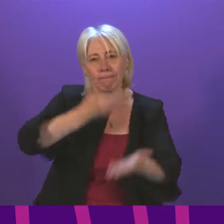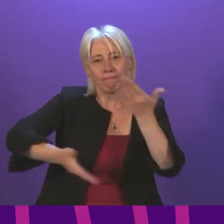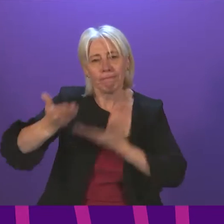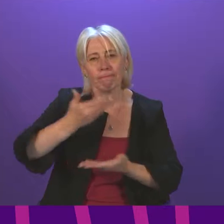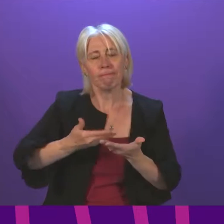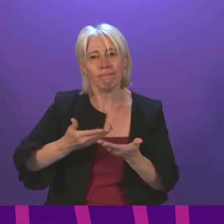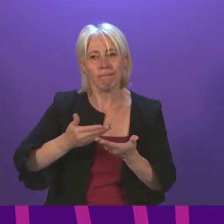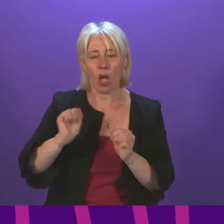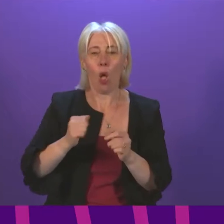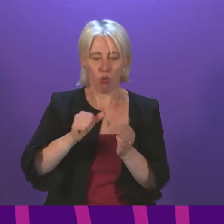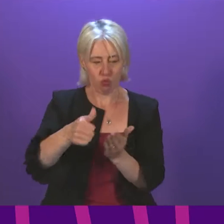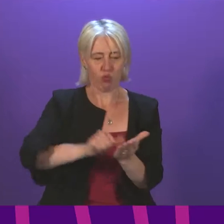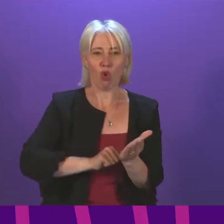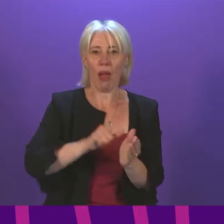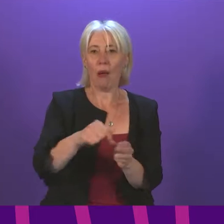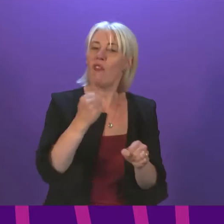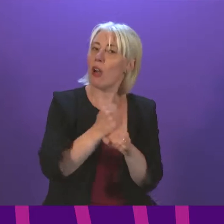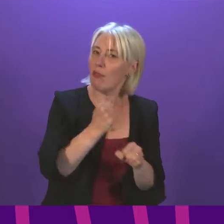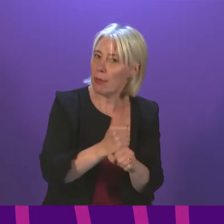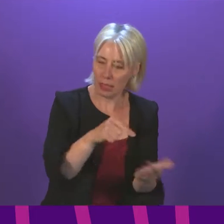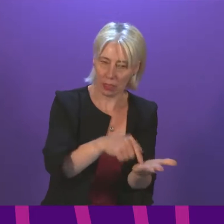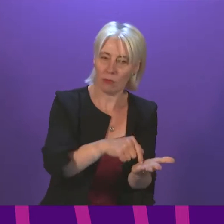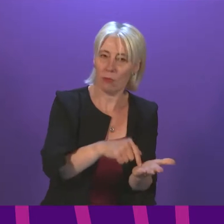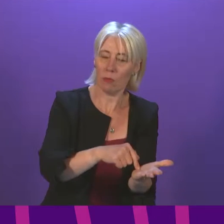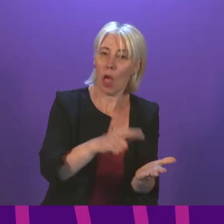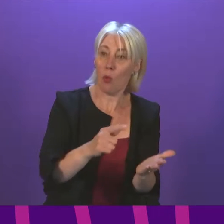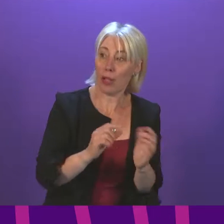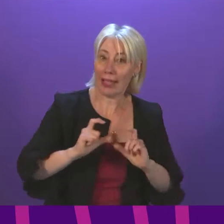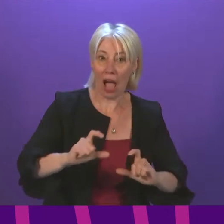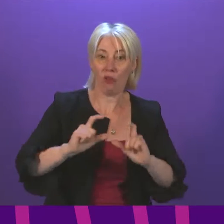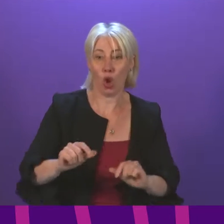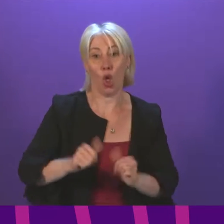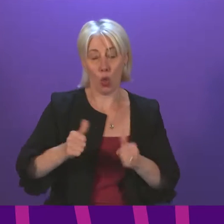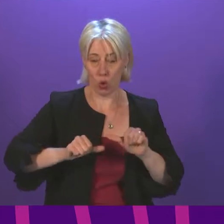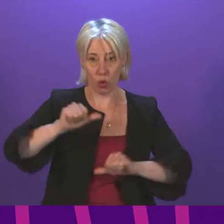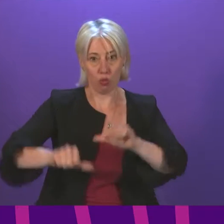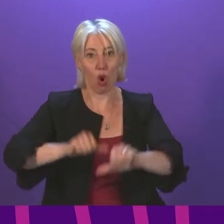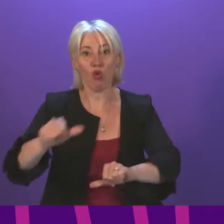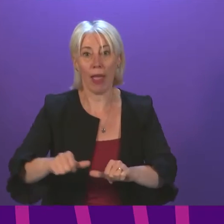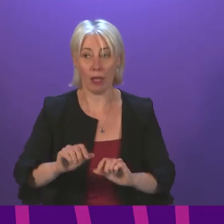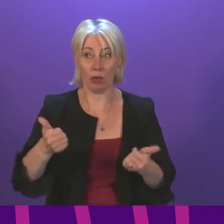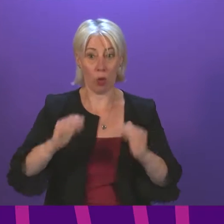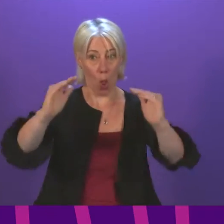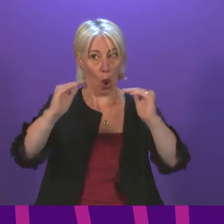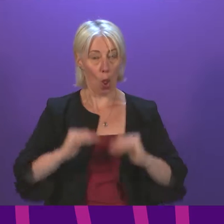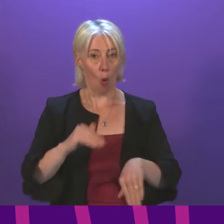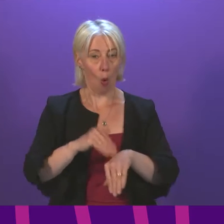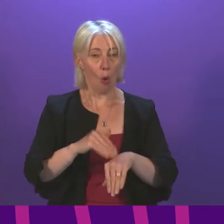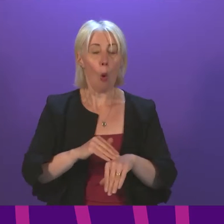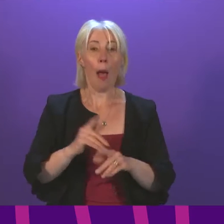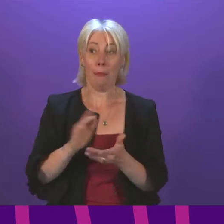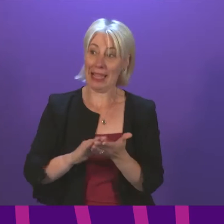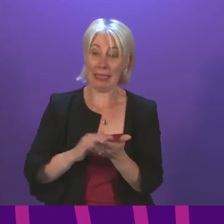outlined in the Programme for Government will build on this good progress and help keep Scotland safe? Cabinet